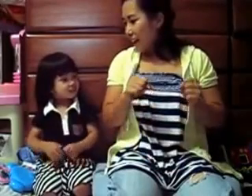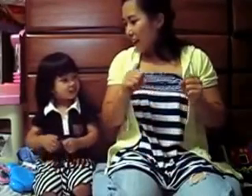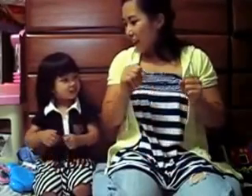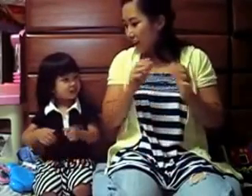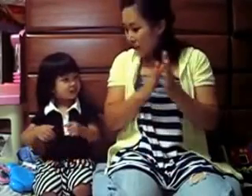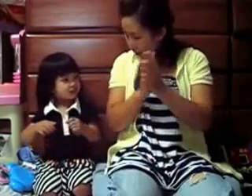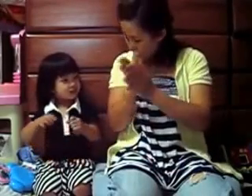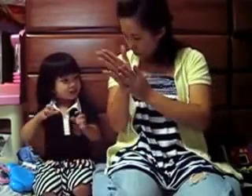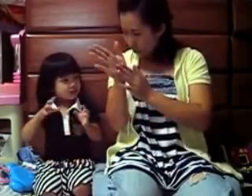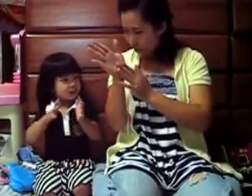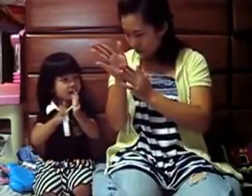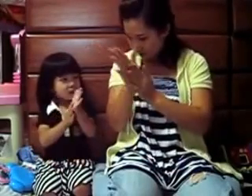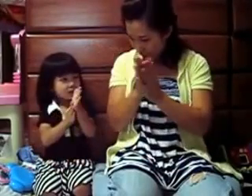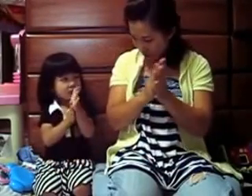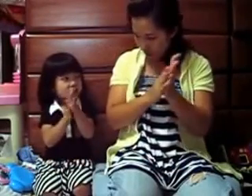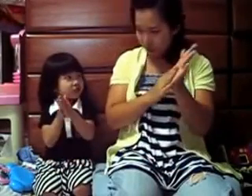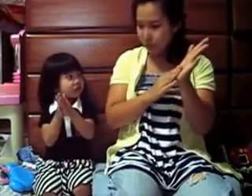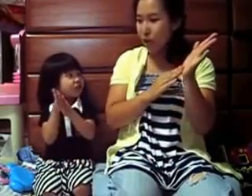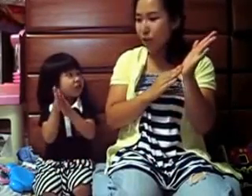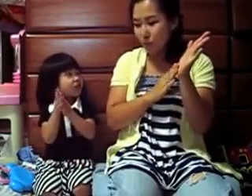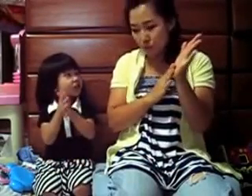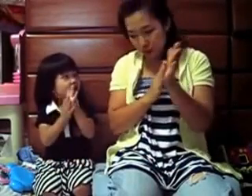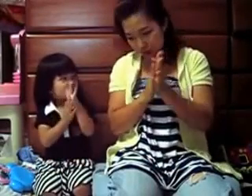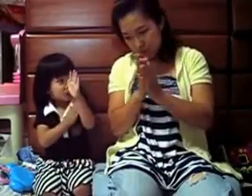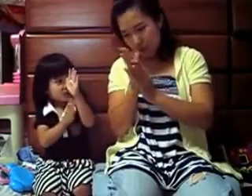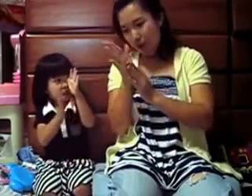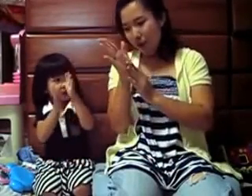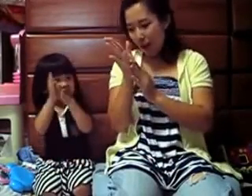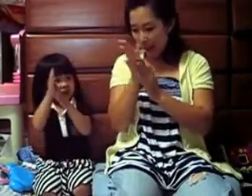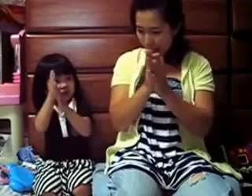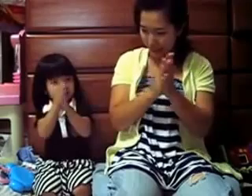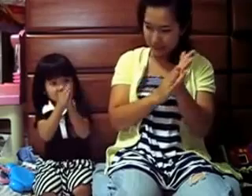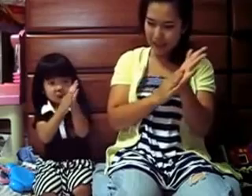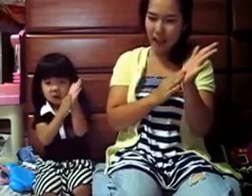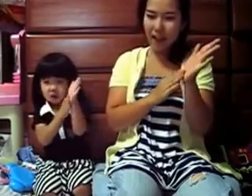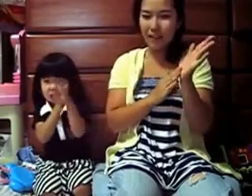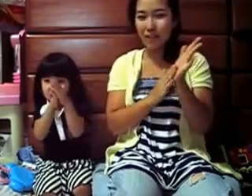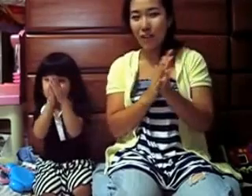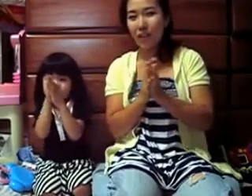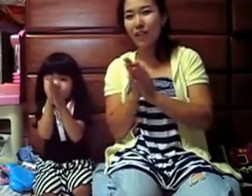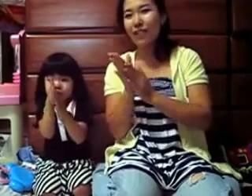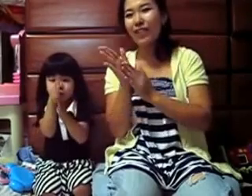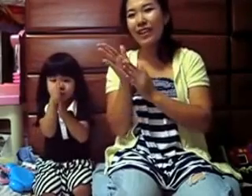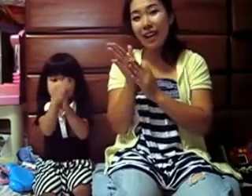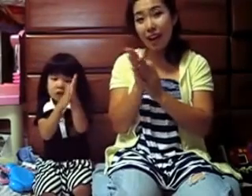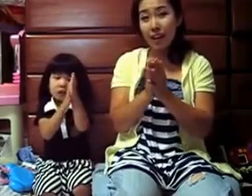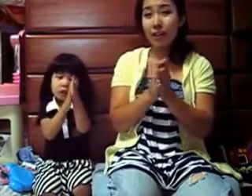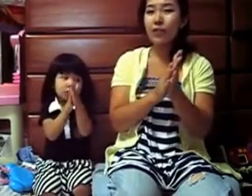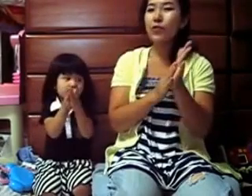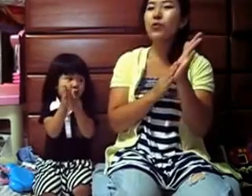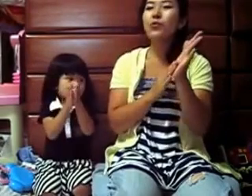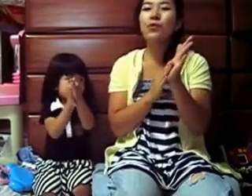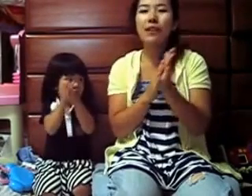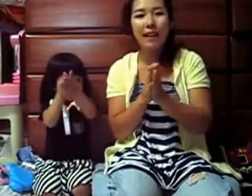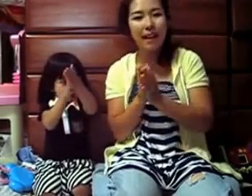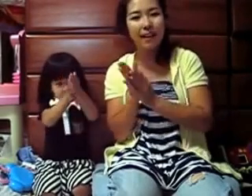Rub, rub, rub your hands as slowly as you can.